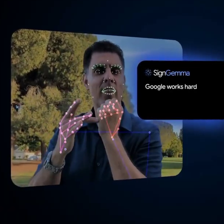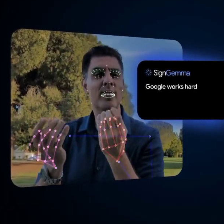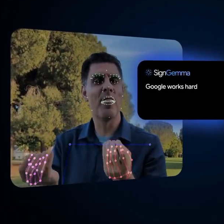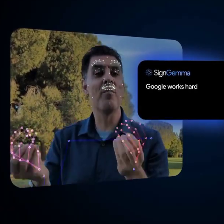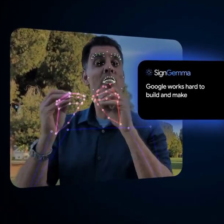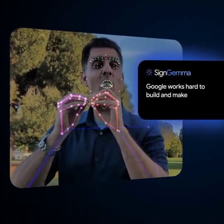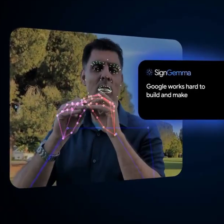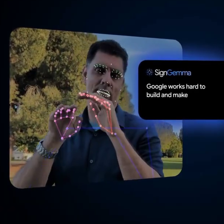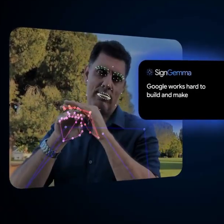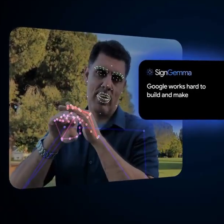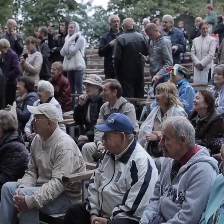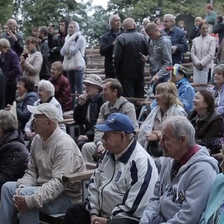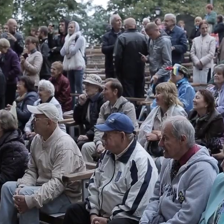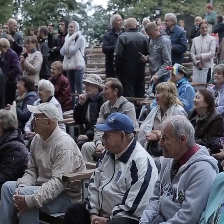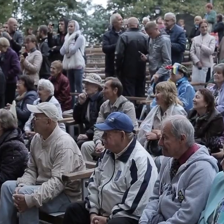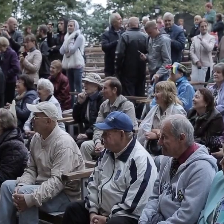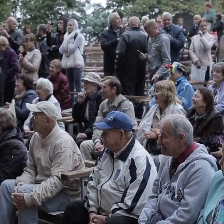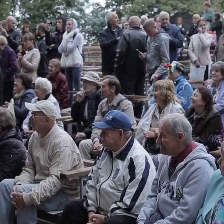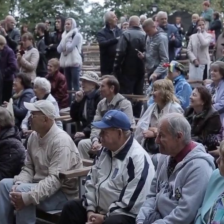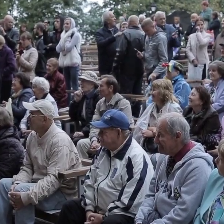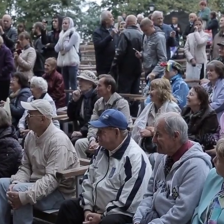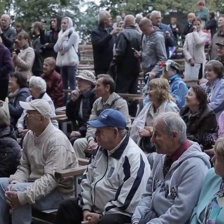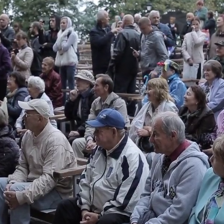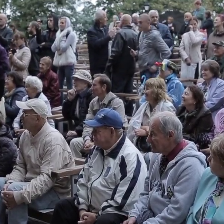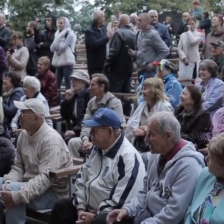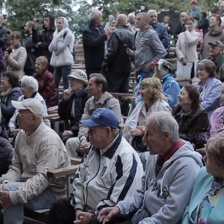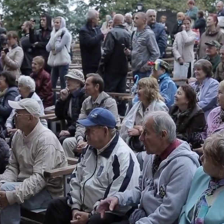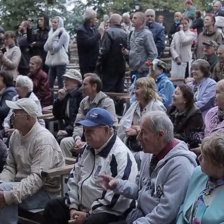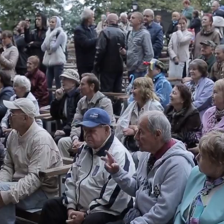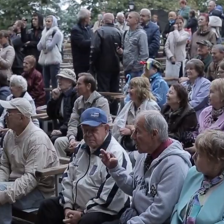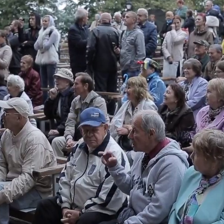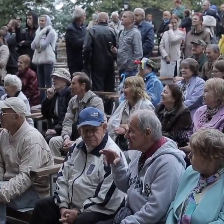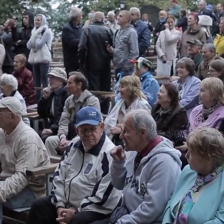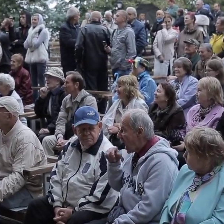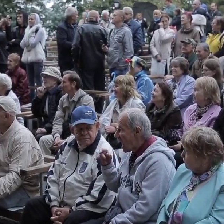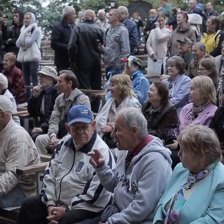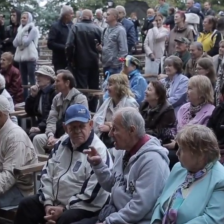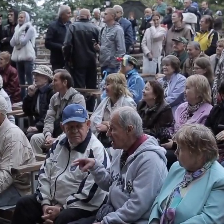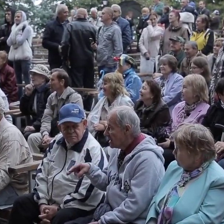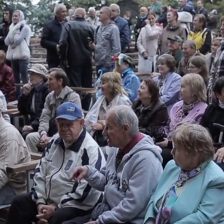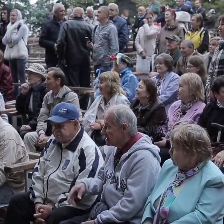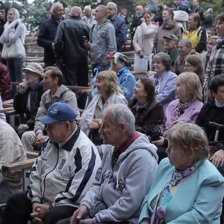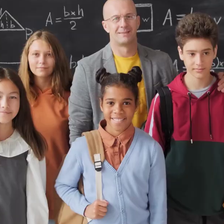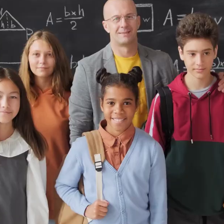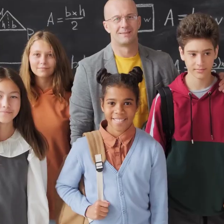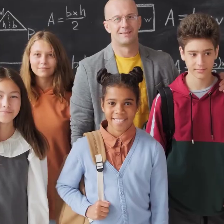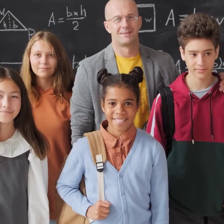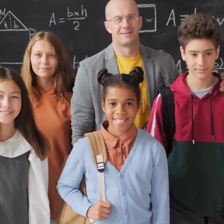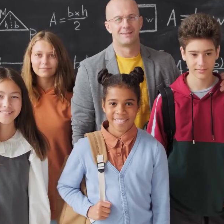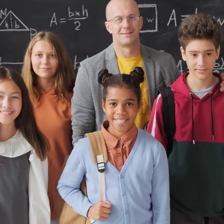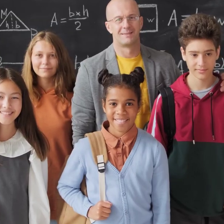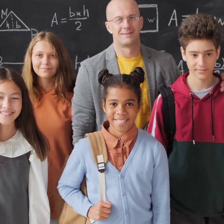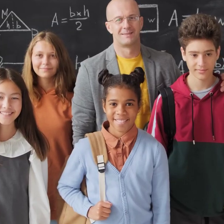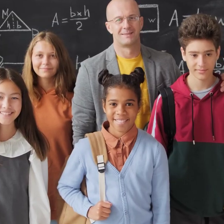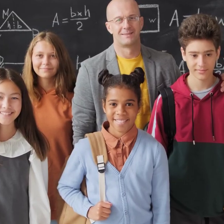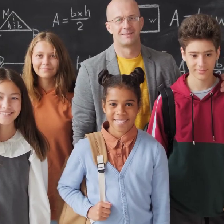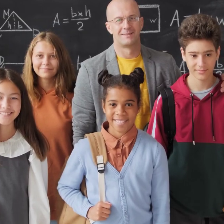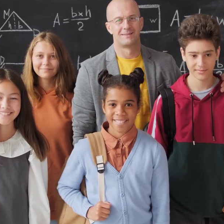language. Globally, over 70 million people use sign language. SignGemma could make classrooms, hospitals,